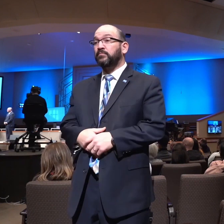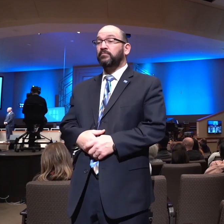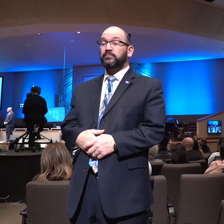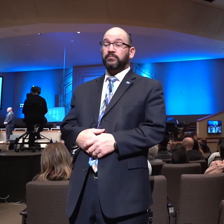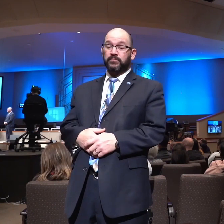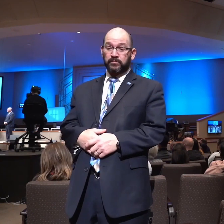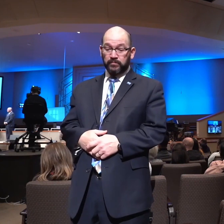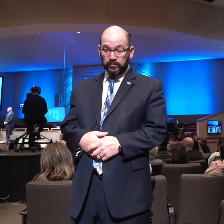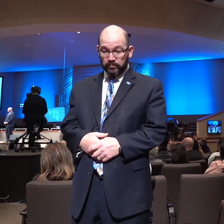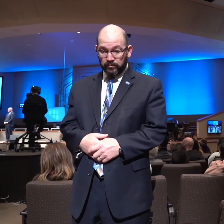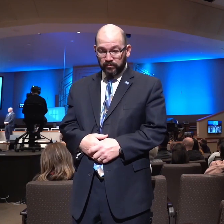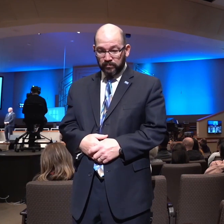No.